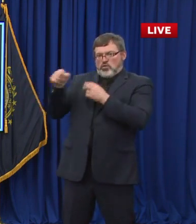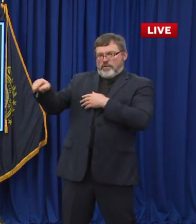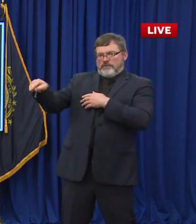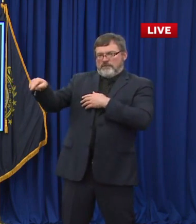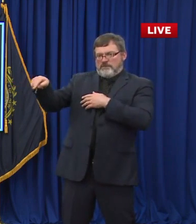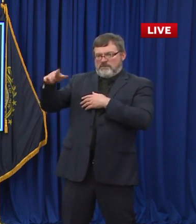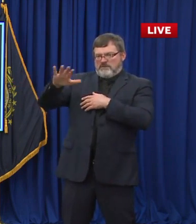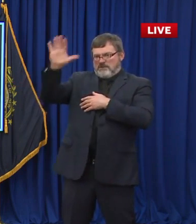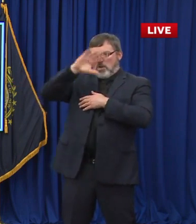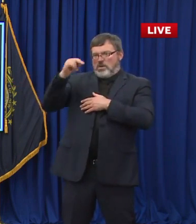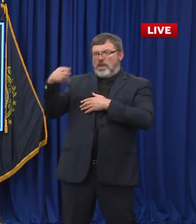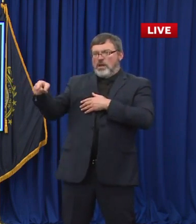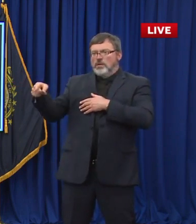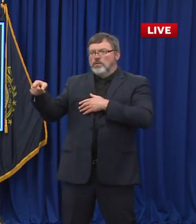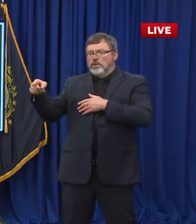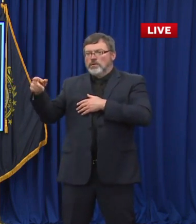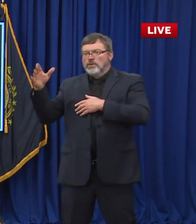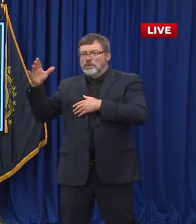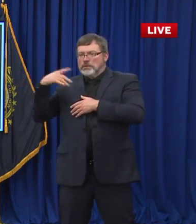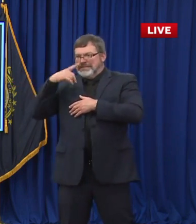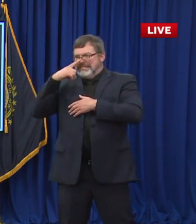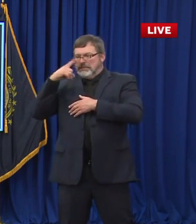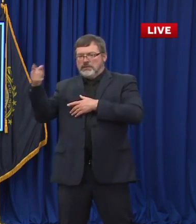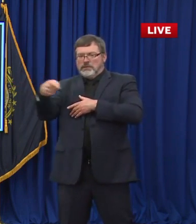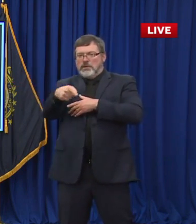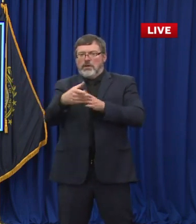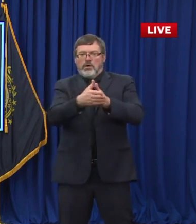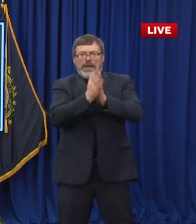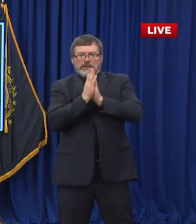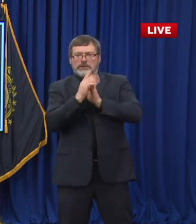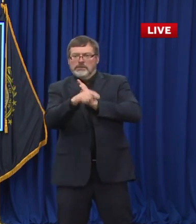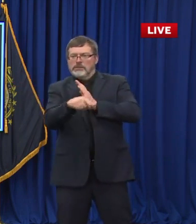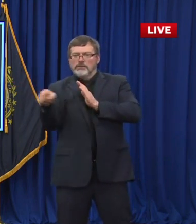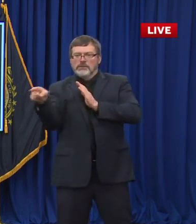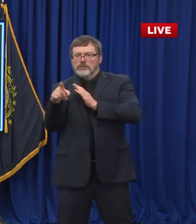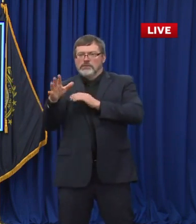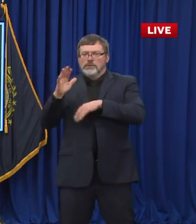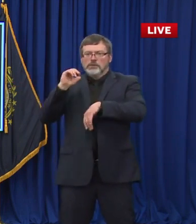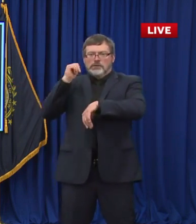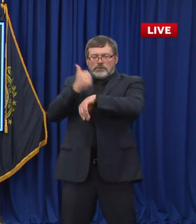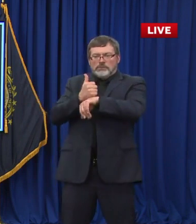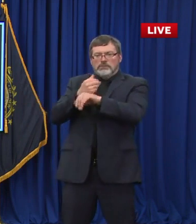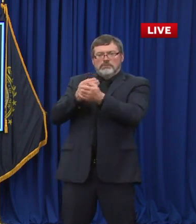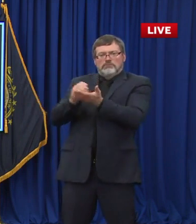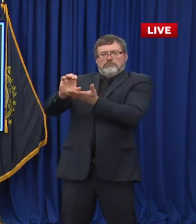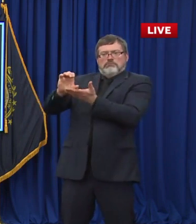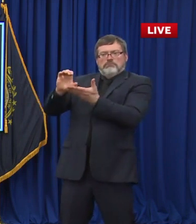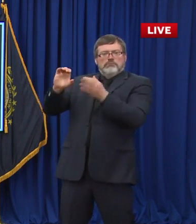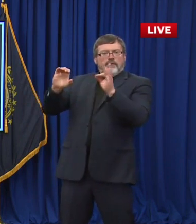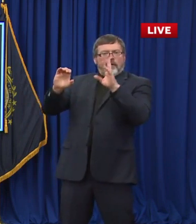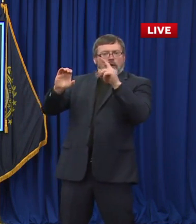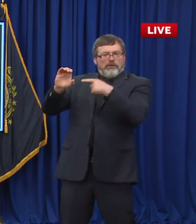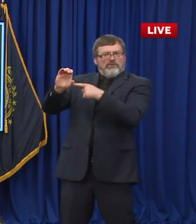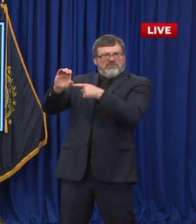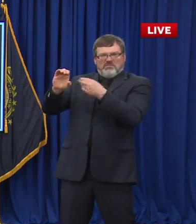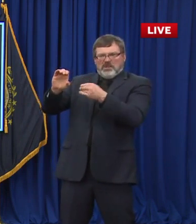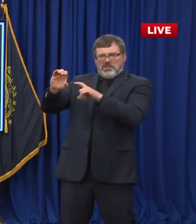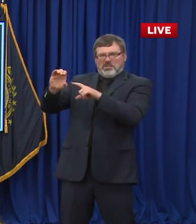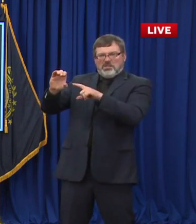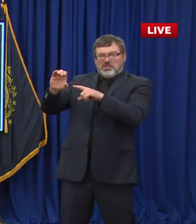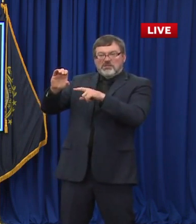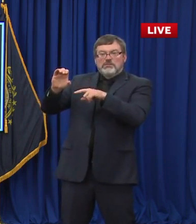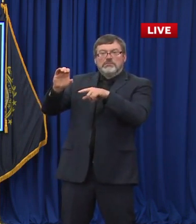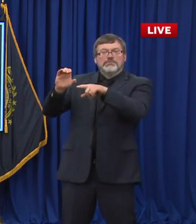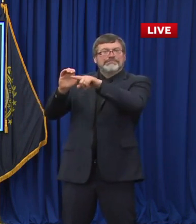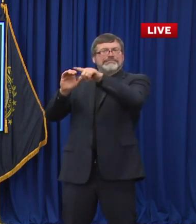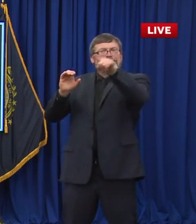drinking water commission to set up an emergency trust fund to help create new water wells and new resources for some of our our hardest hit